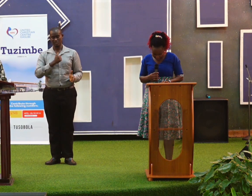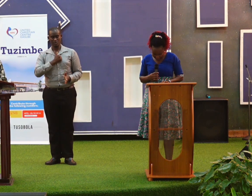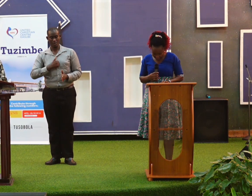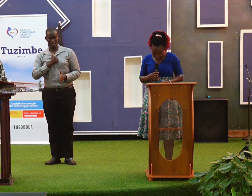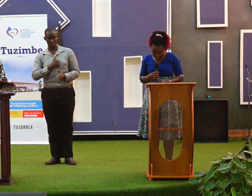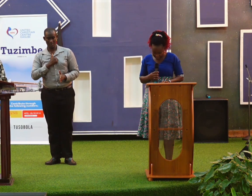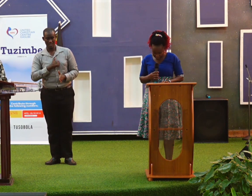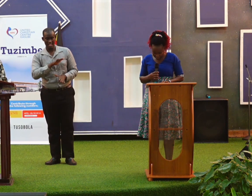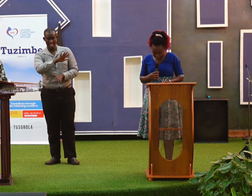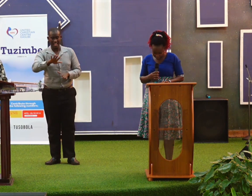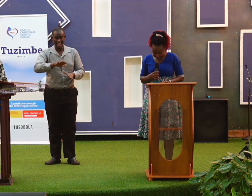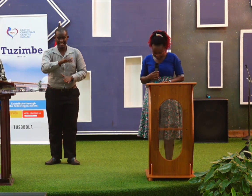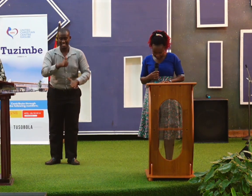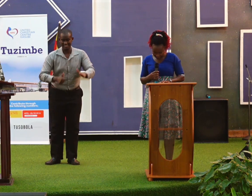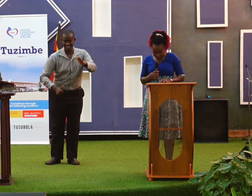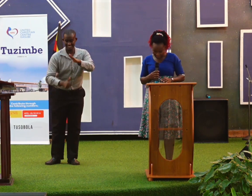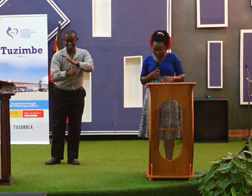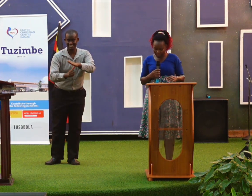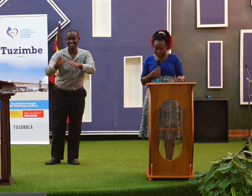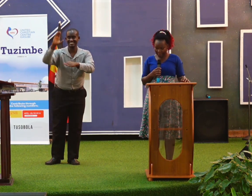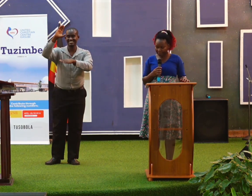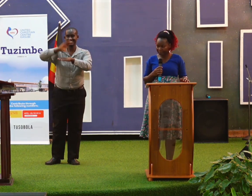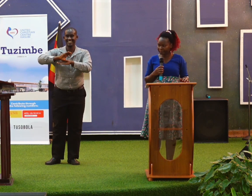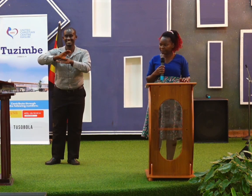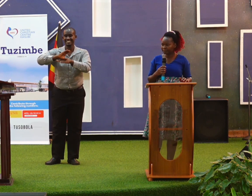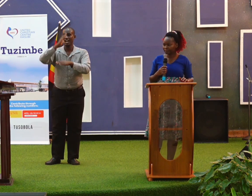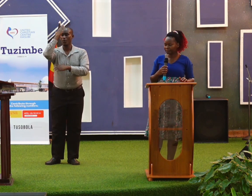first at Antioch. Why?